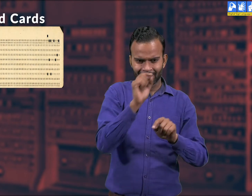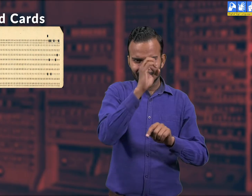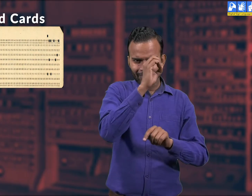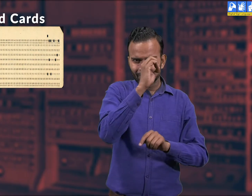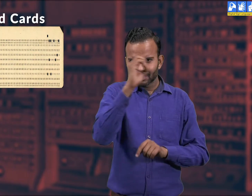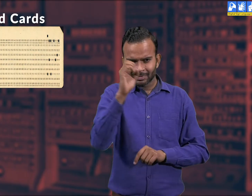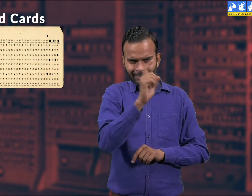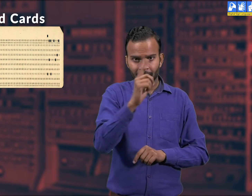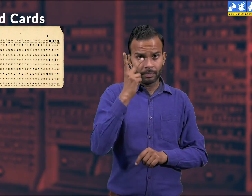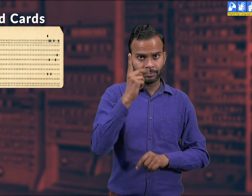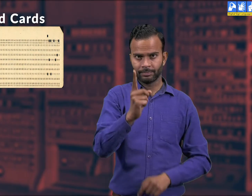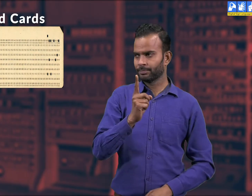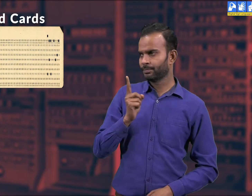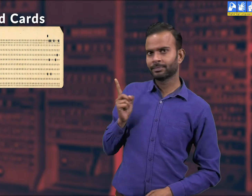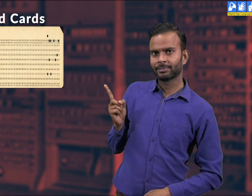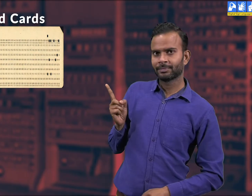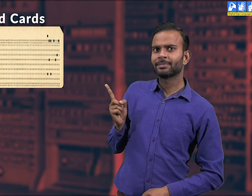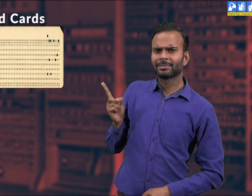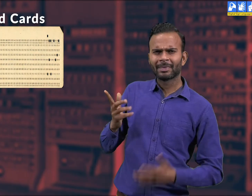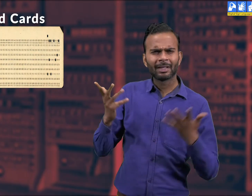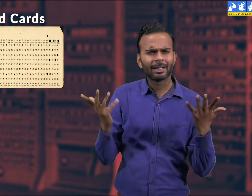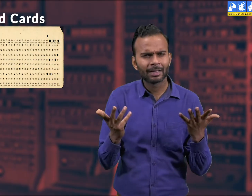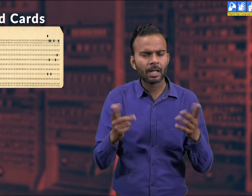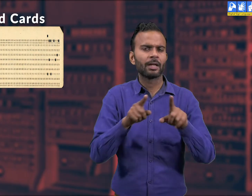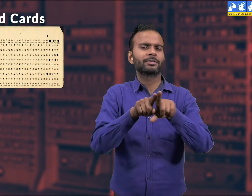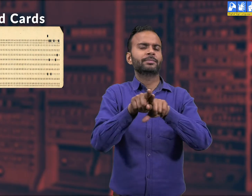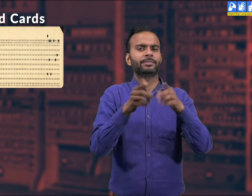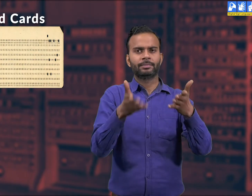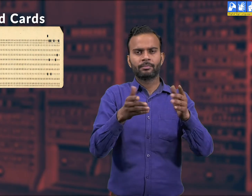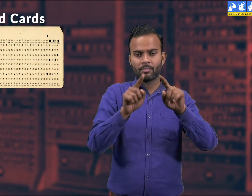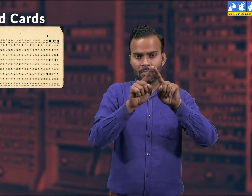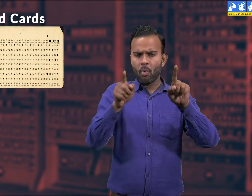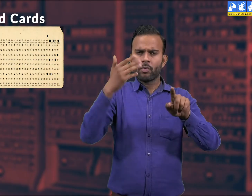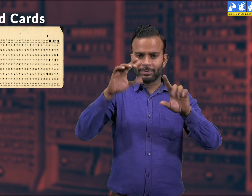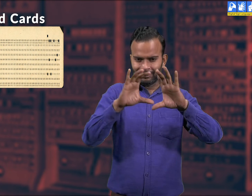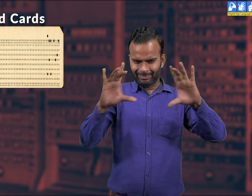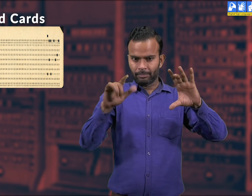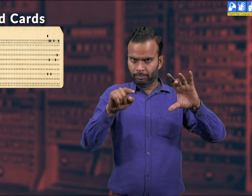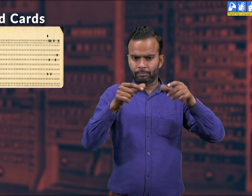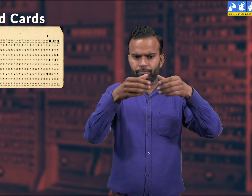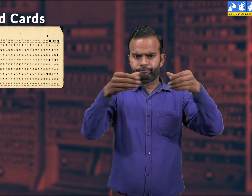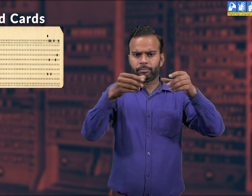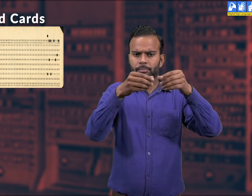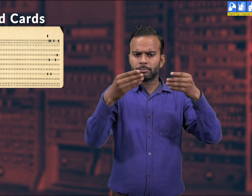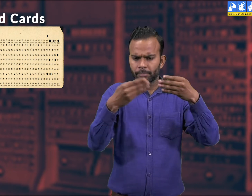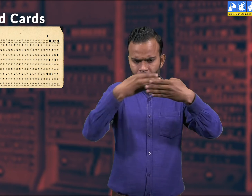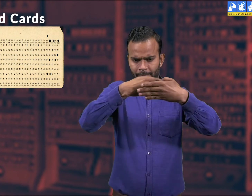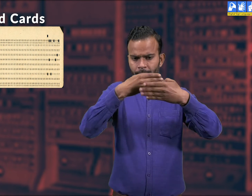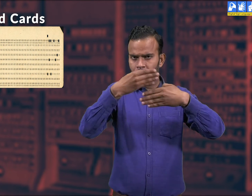where the